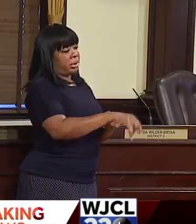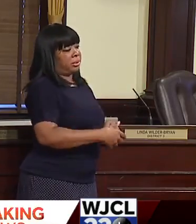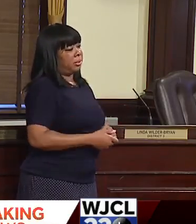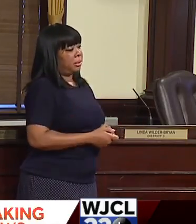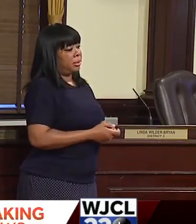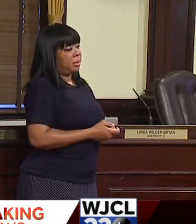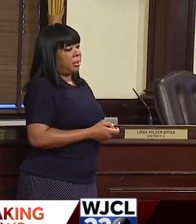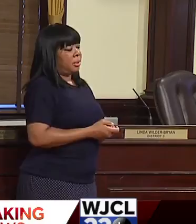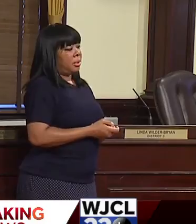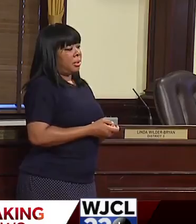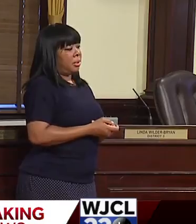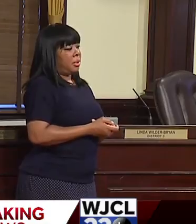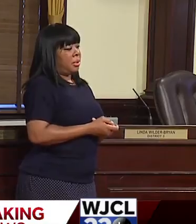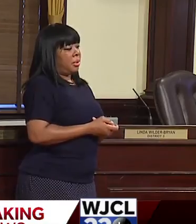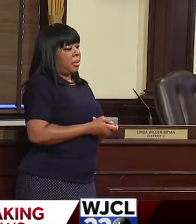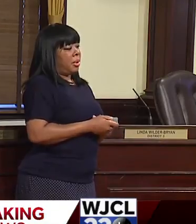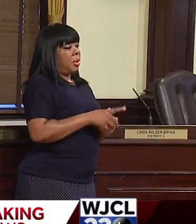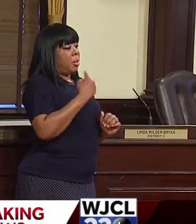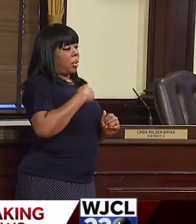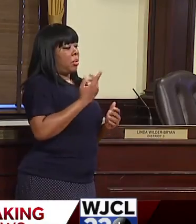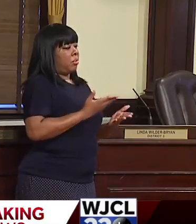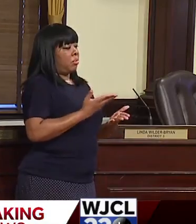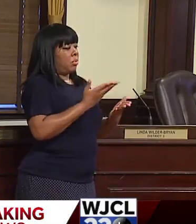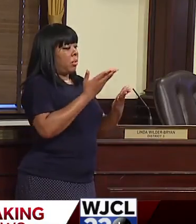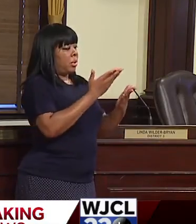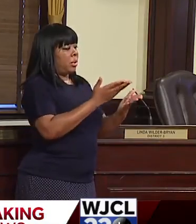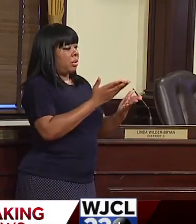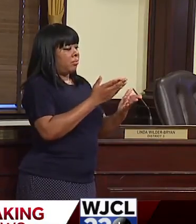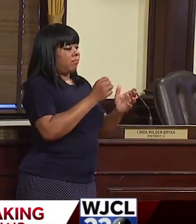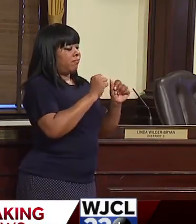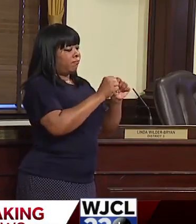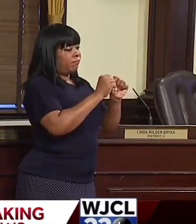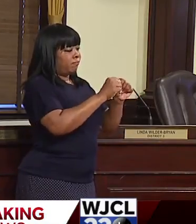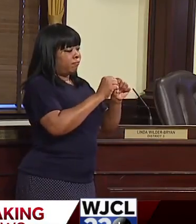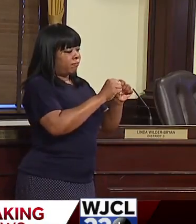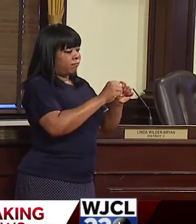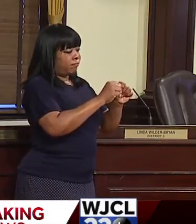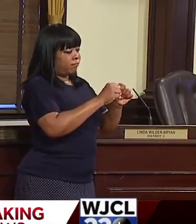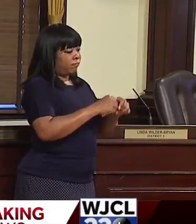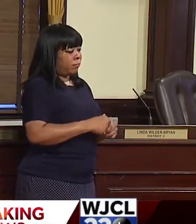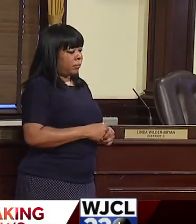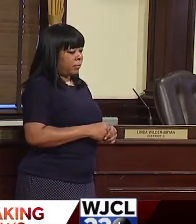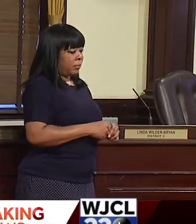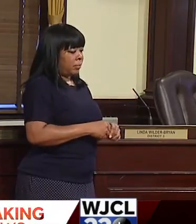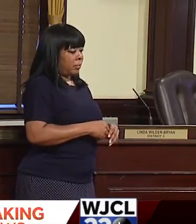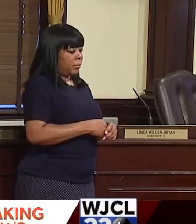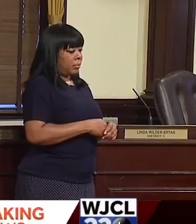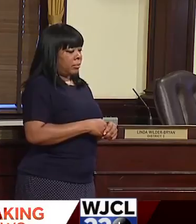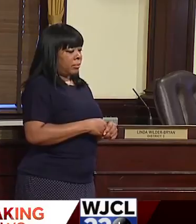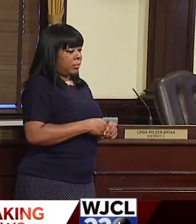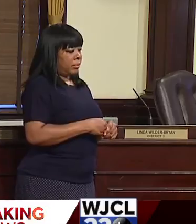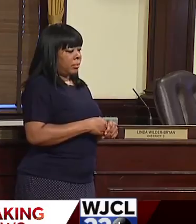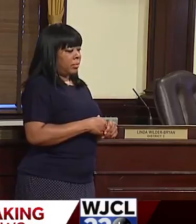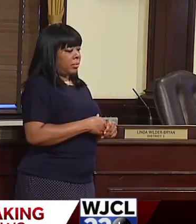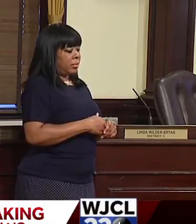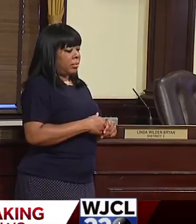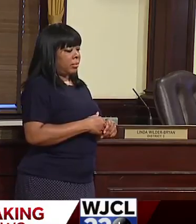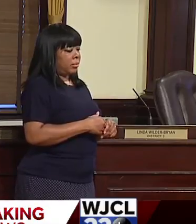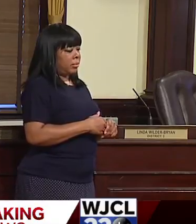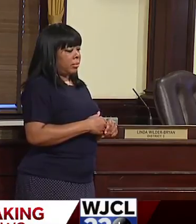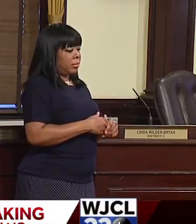which is part of the reason why we're recommending maintaining the the rate for our